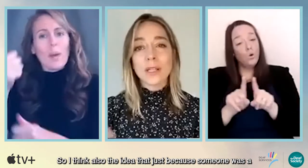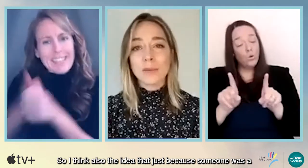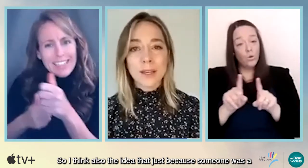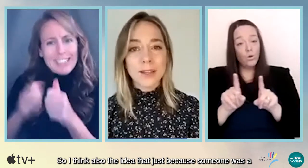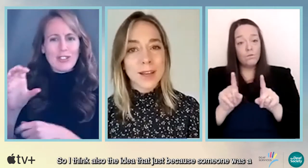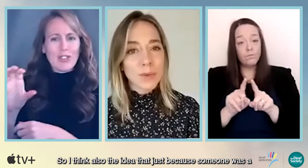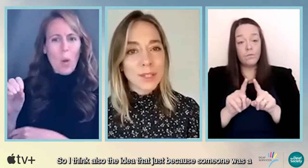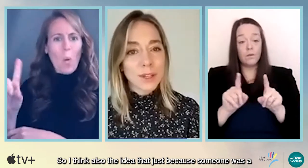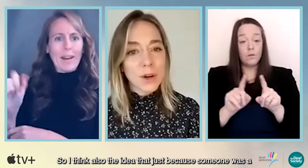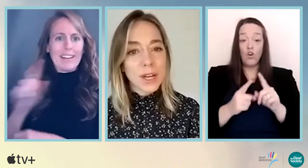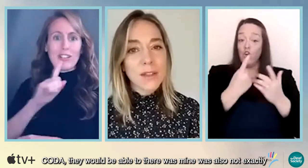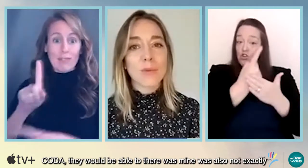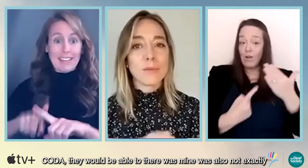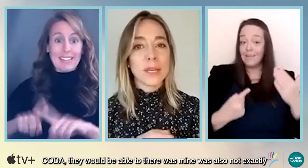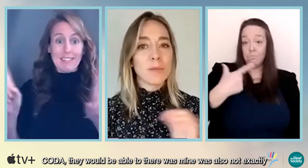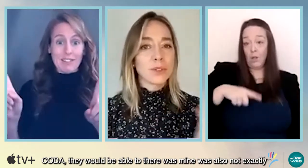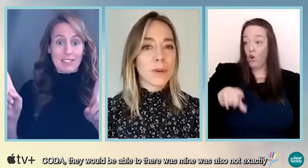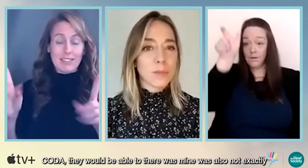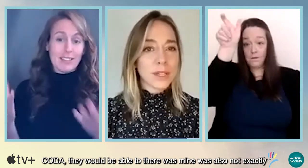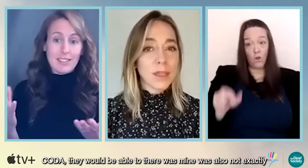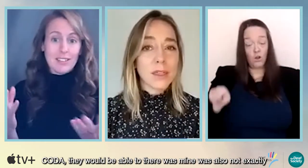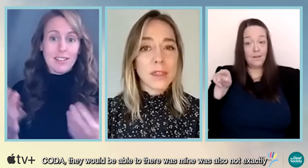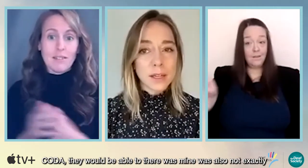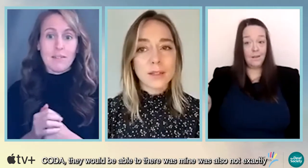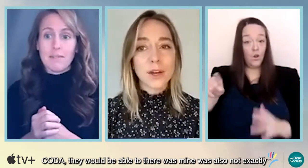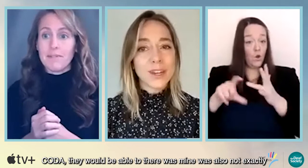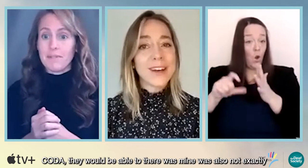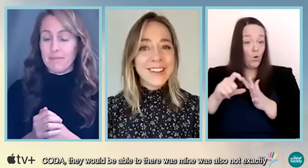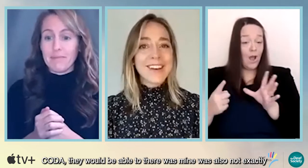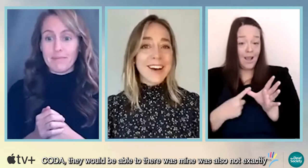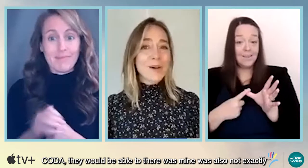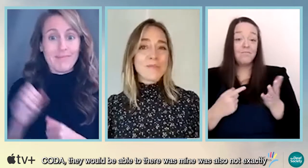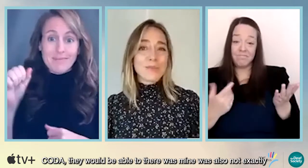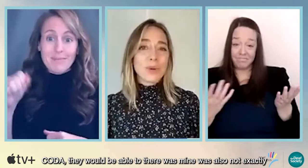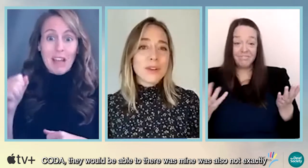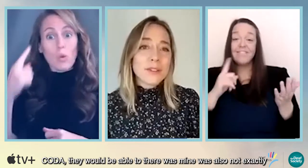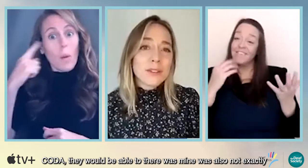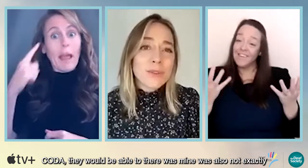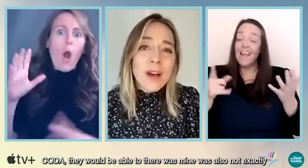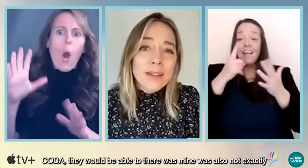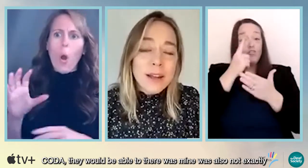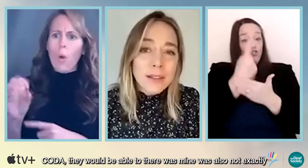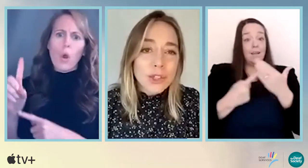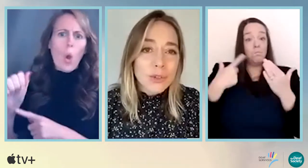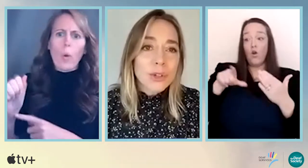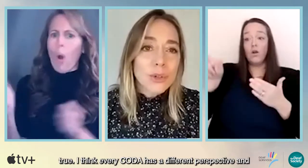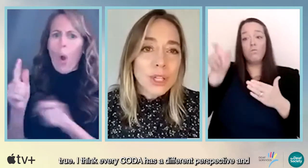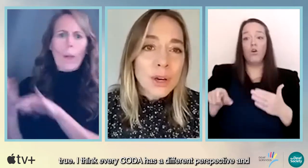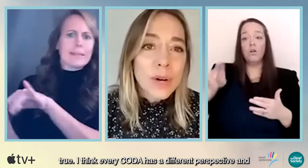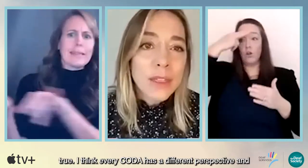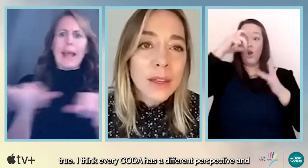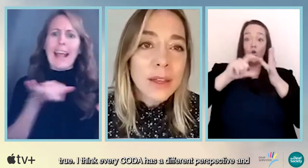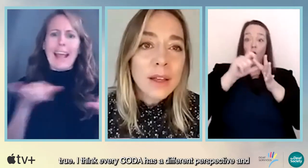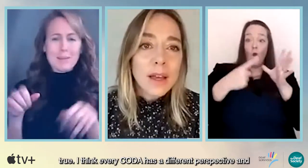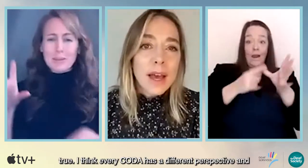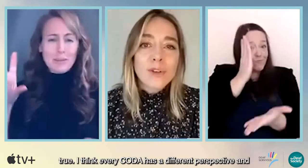just because someone was a coda, they would be able to represent Coda was also not exactly true. You